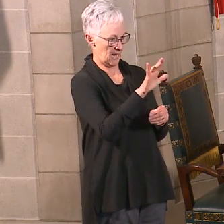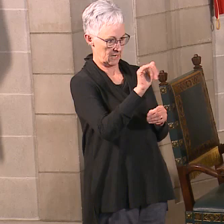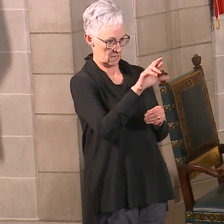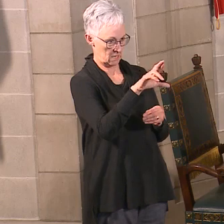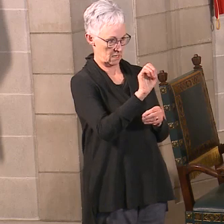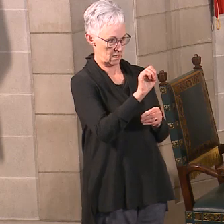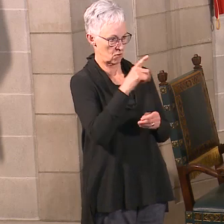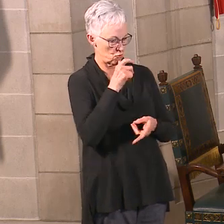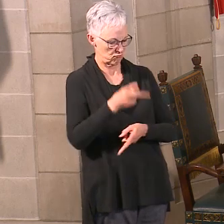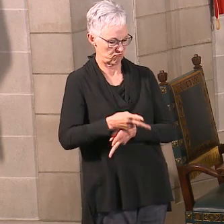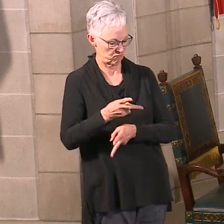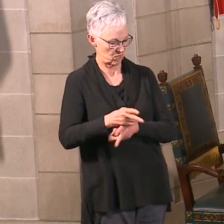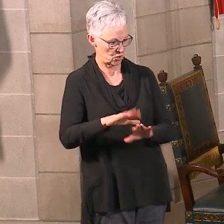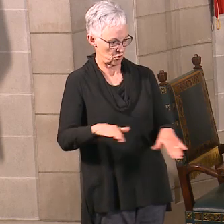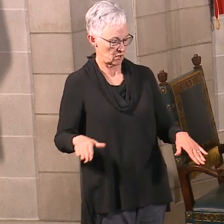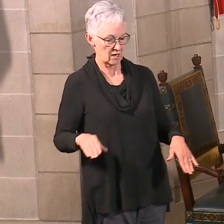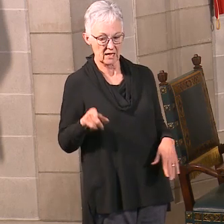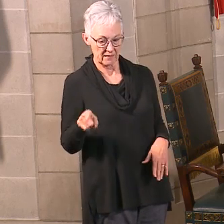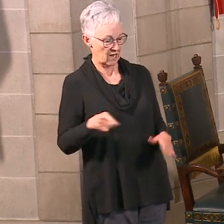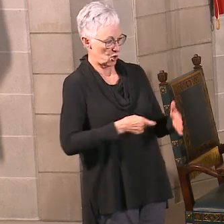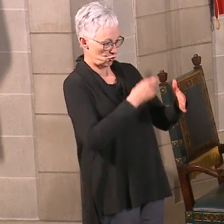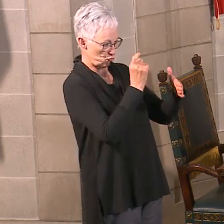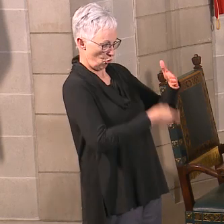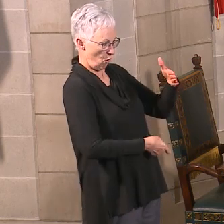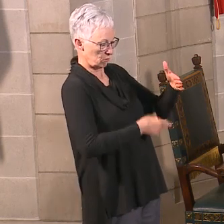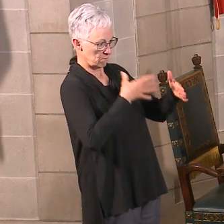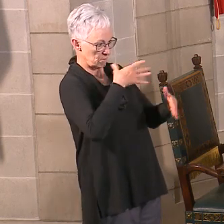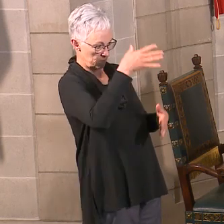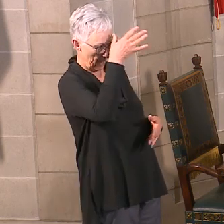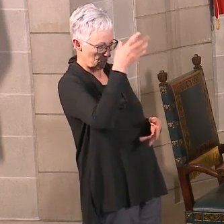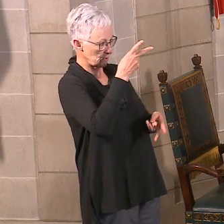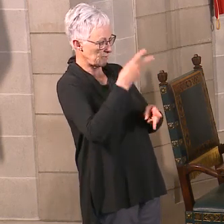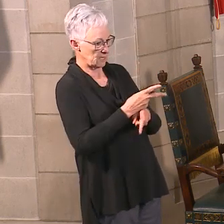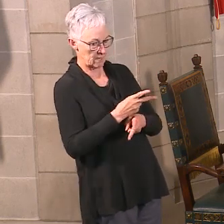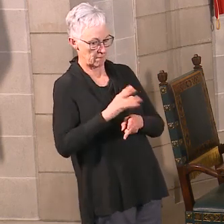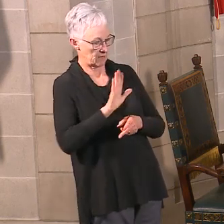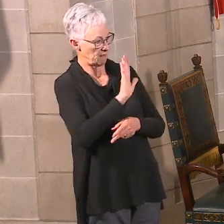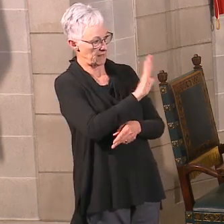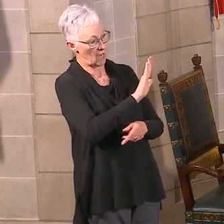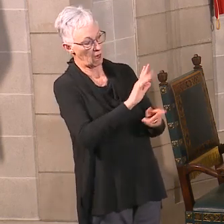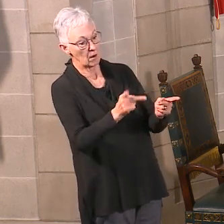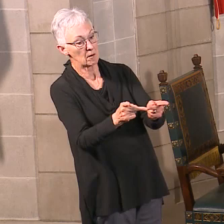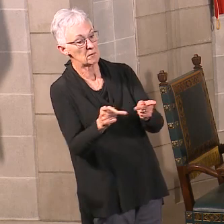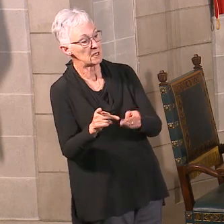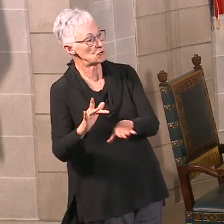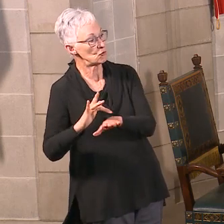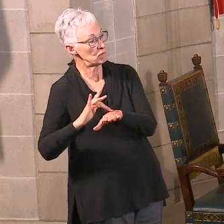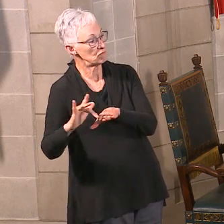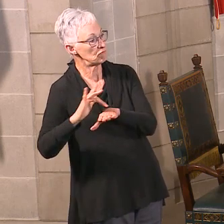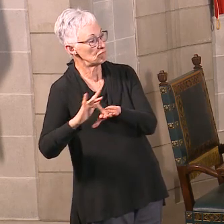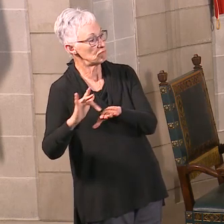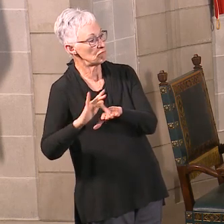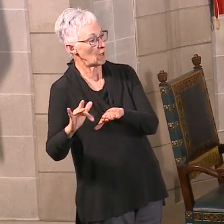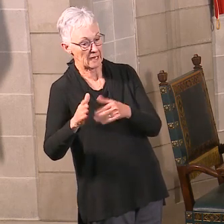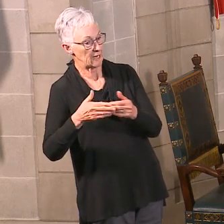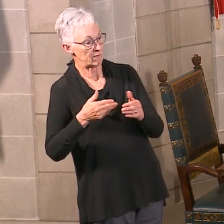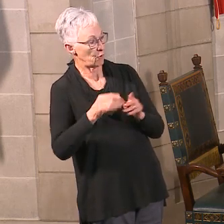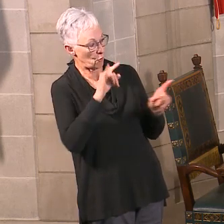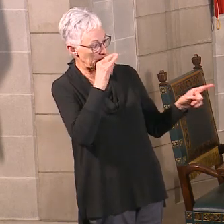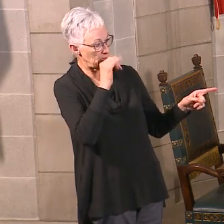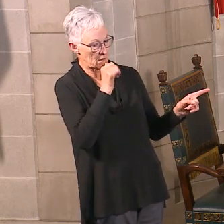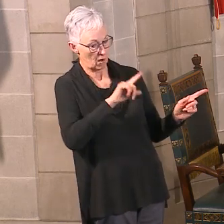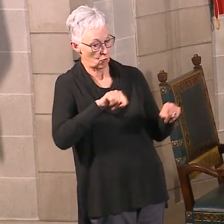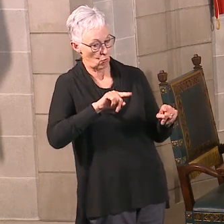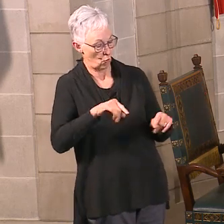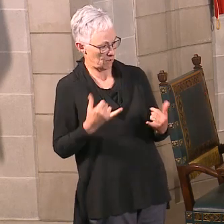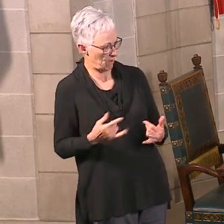parents to keep their slot open at the daycare, even though the kids are staying home right now? And is there anything the government can do? And, again, those are by and large